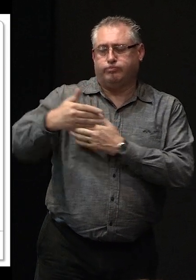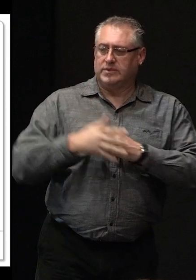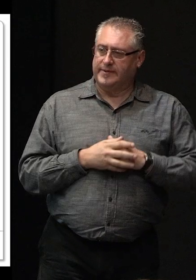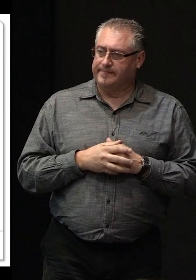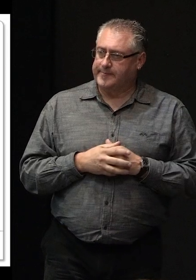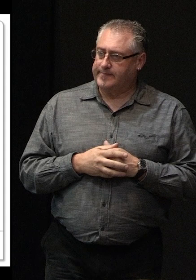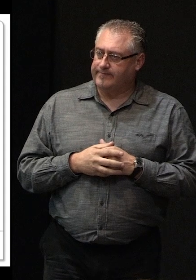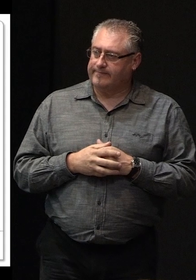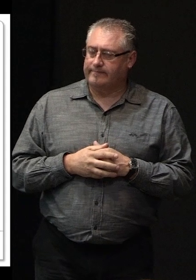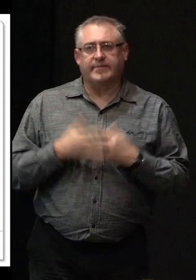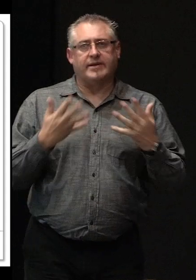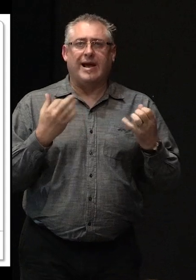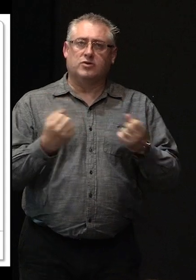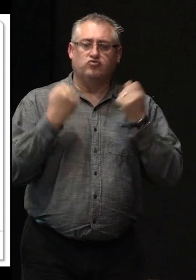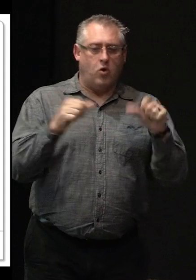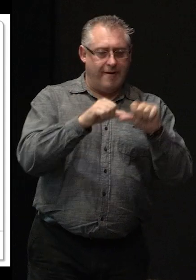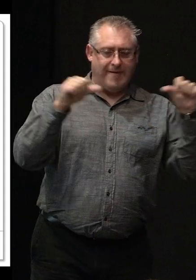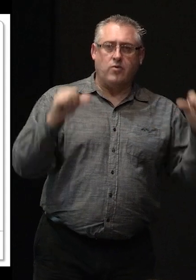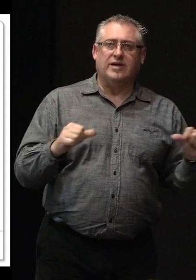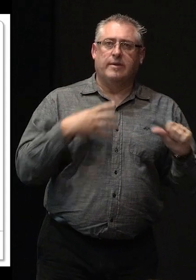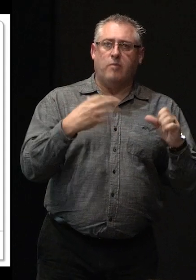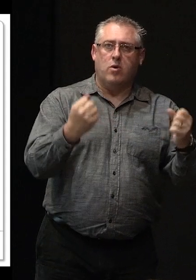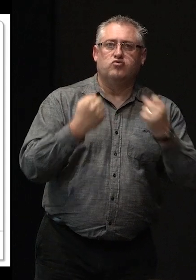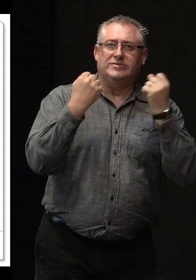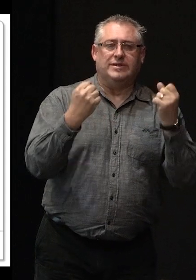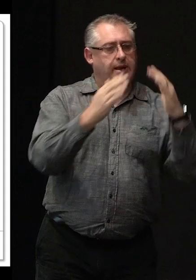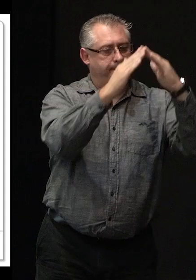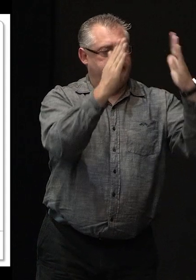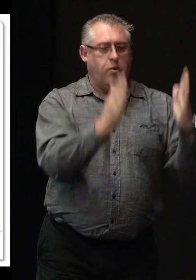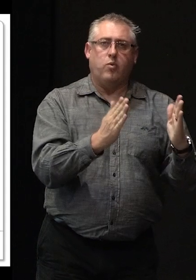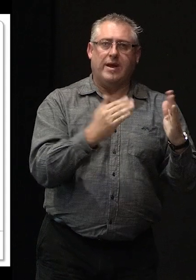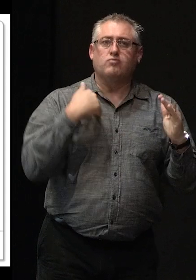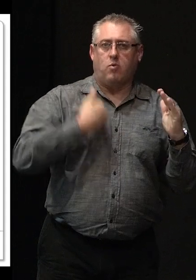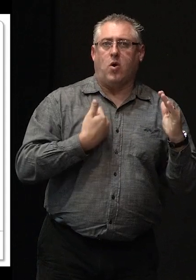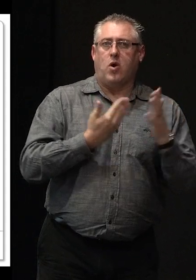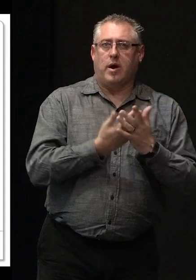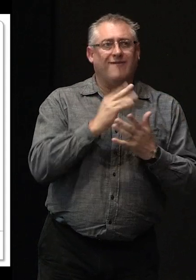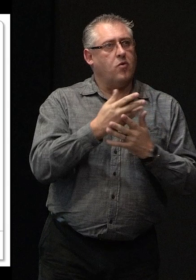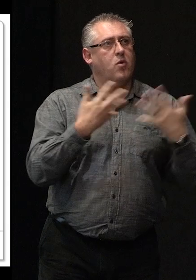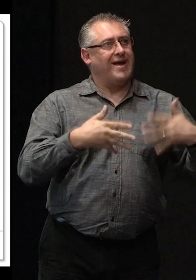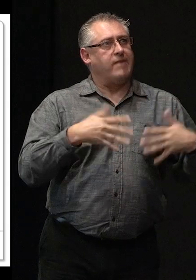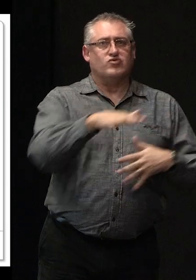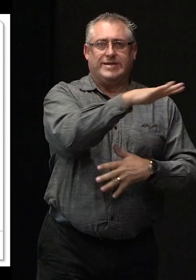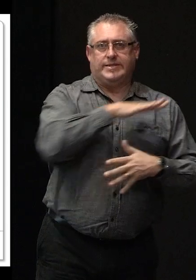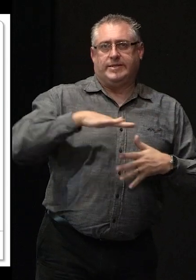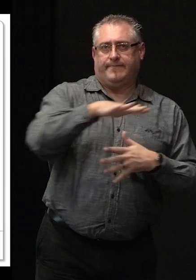There are now stronger foundations and more resilient buildings now required in the Canterbury region.